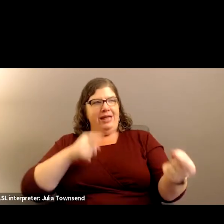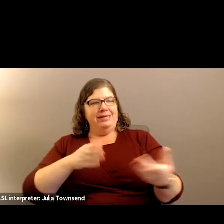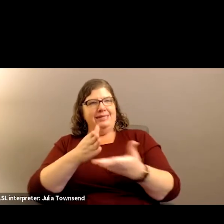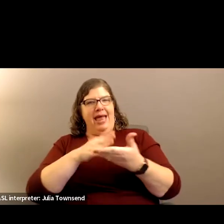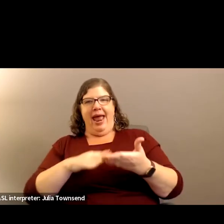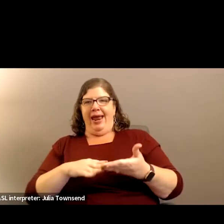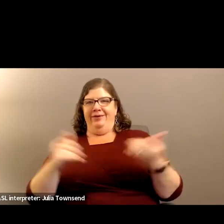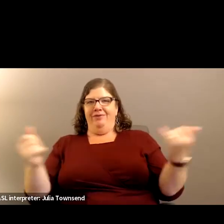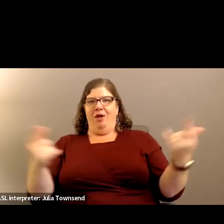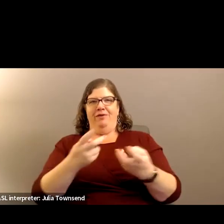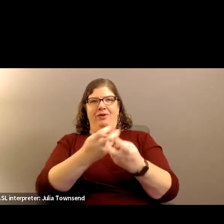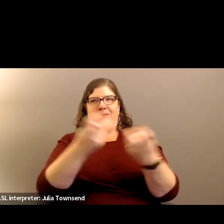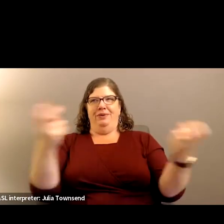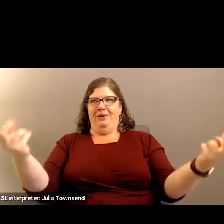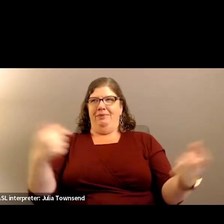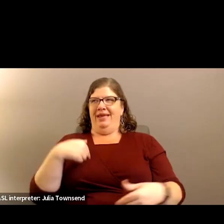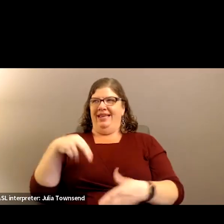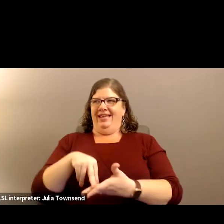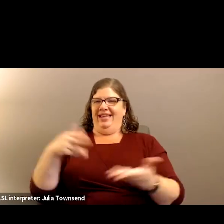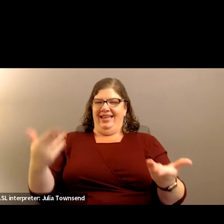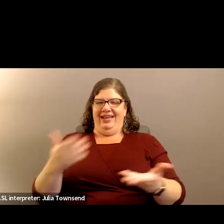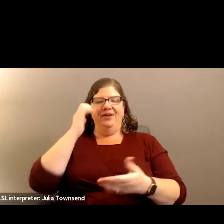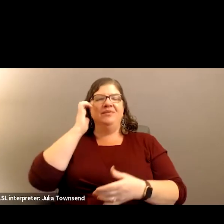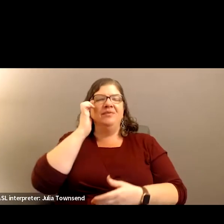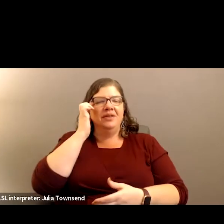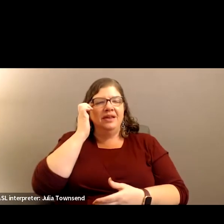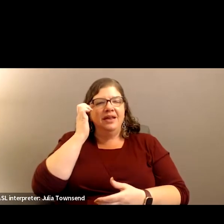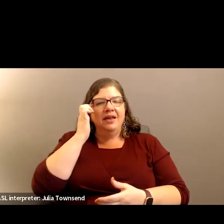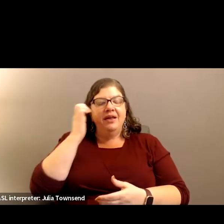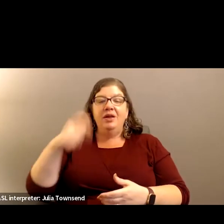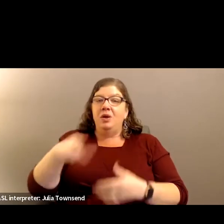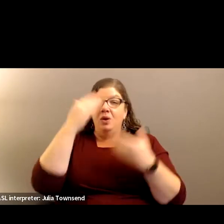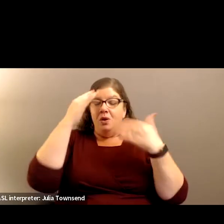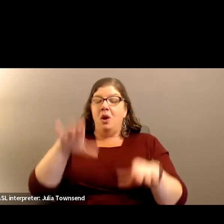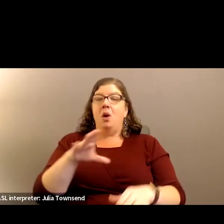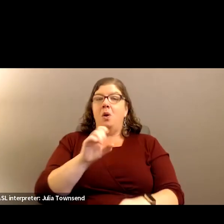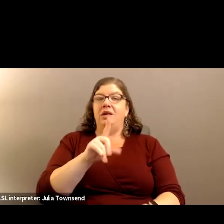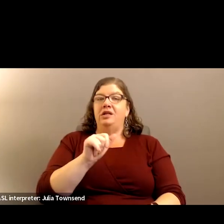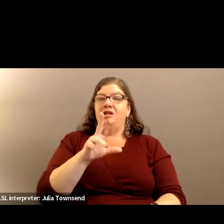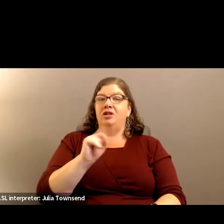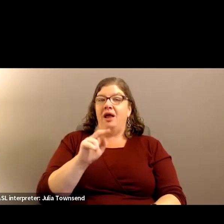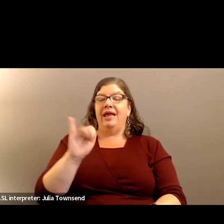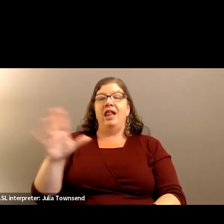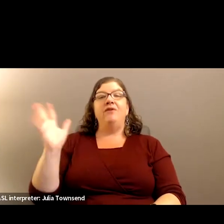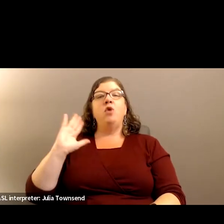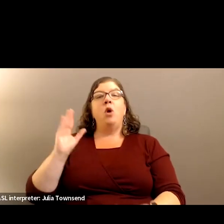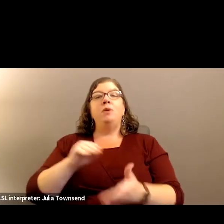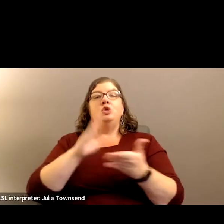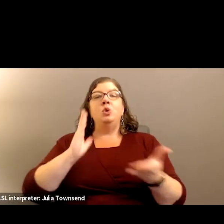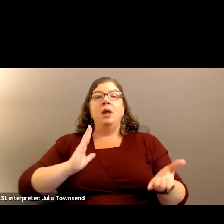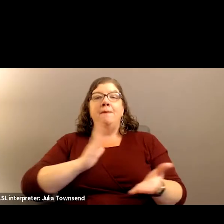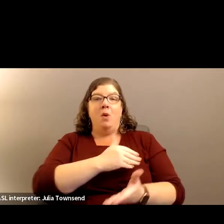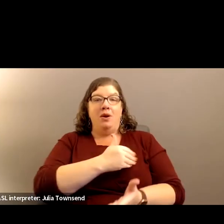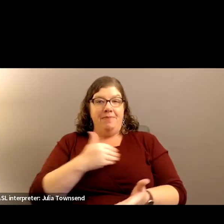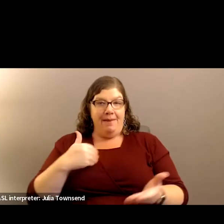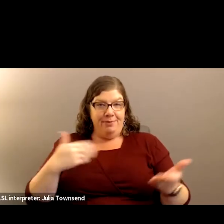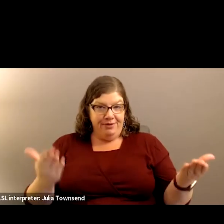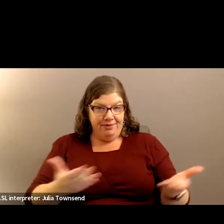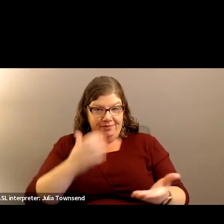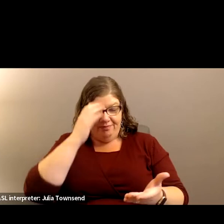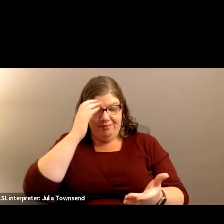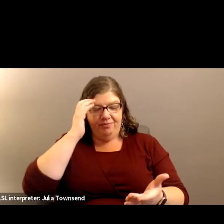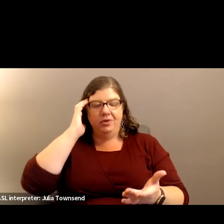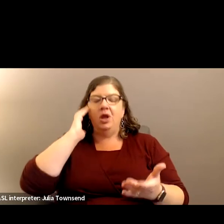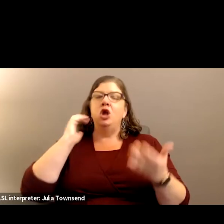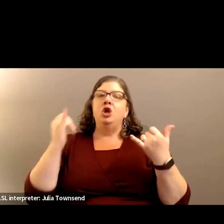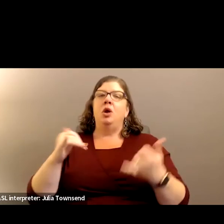of all of you. So for those of you who don't know, my name is Dawson Kelly. I'm the former student board member and the current